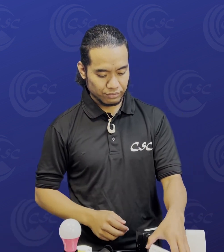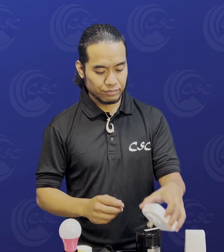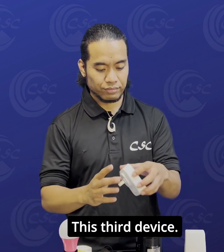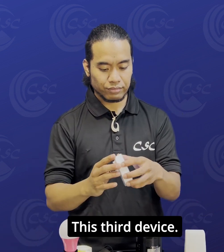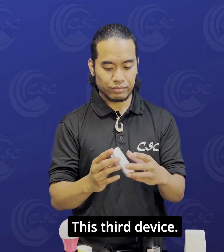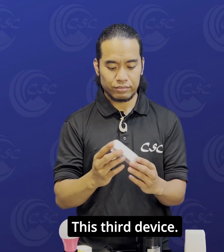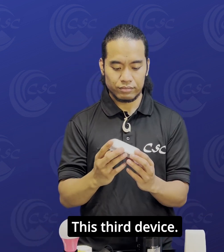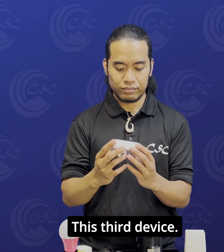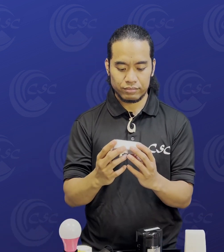This third device.